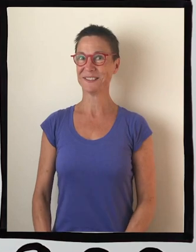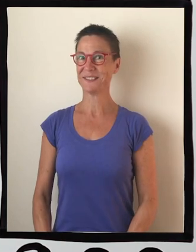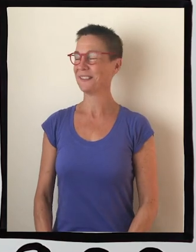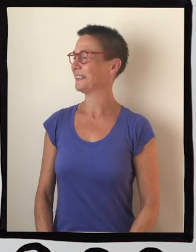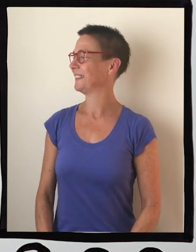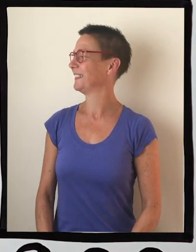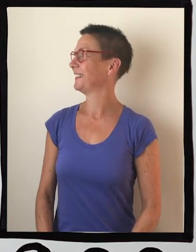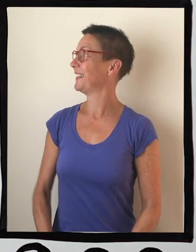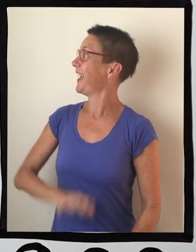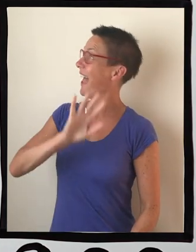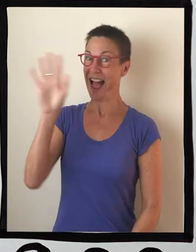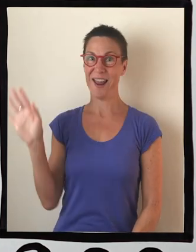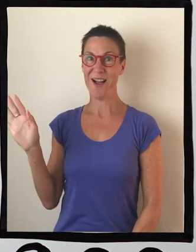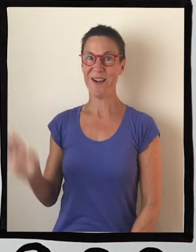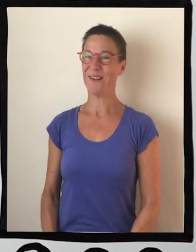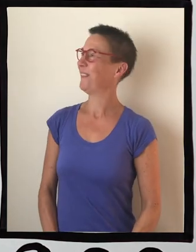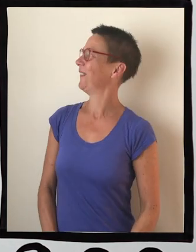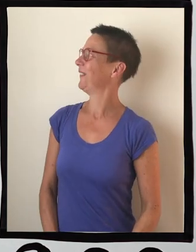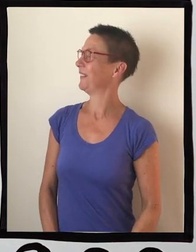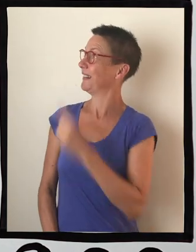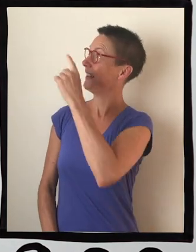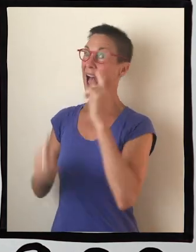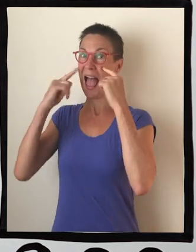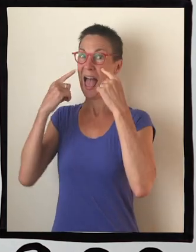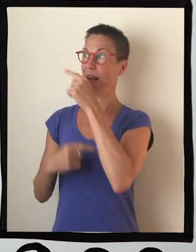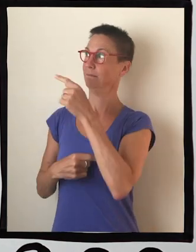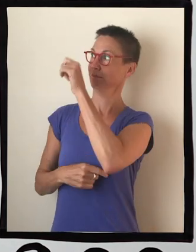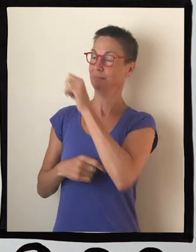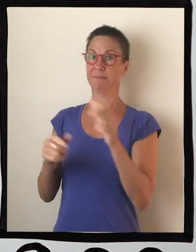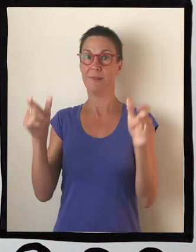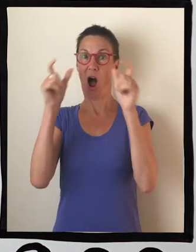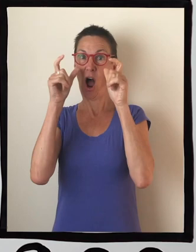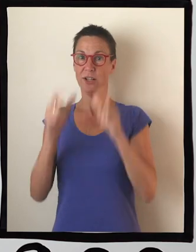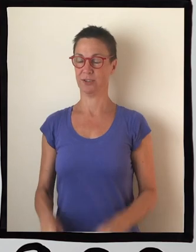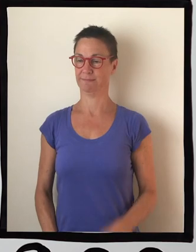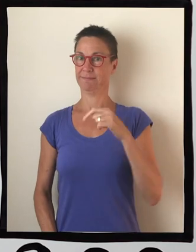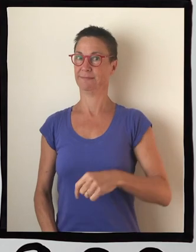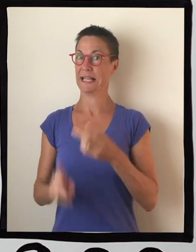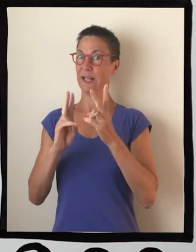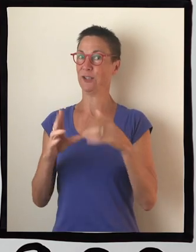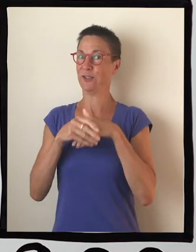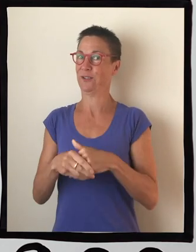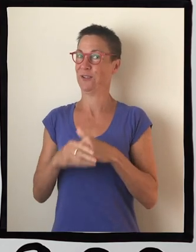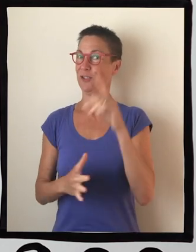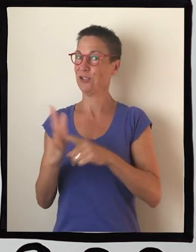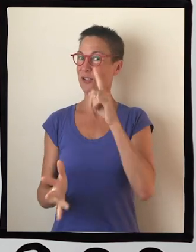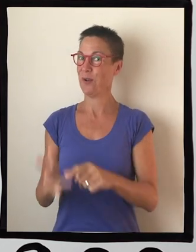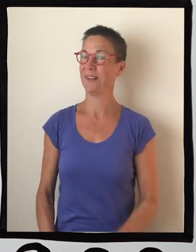Hello. Hello. My name's Anna. And my name's RG. And this is our friend Joe. Hi